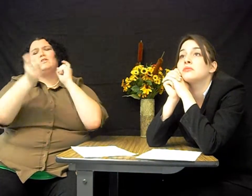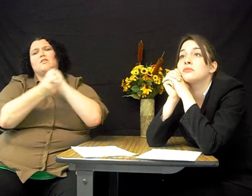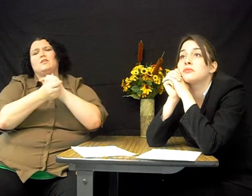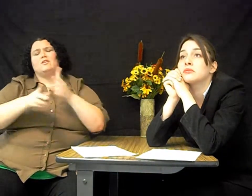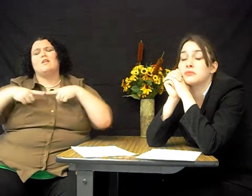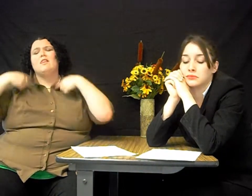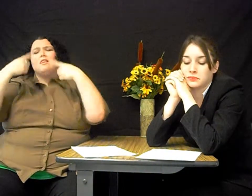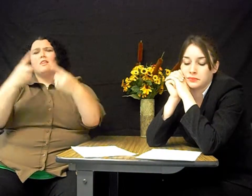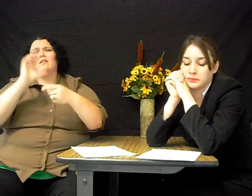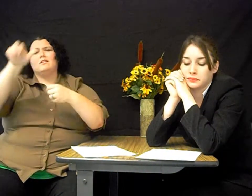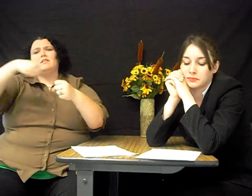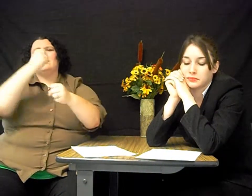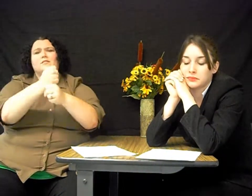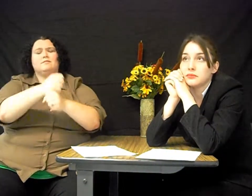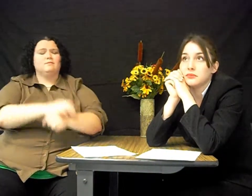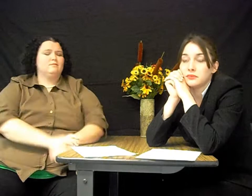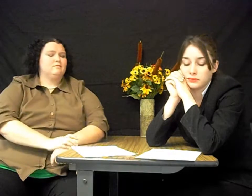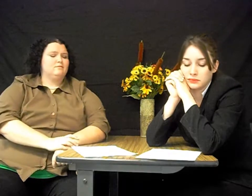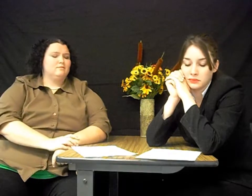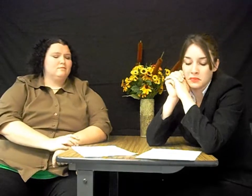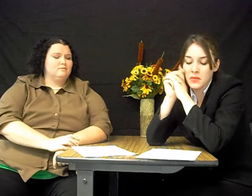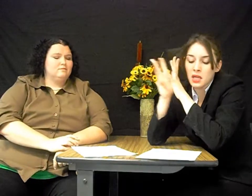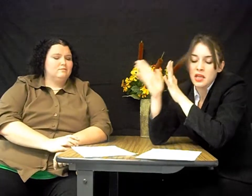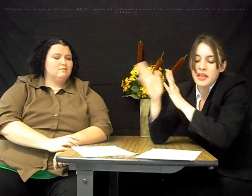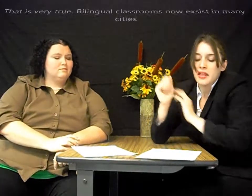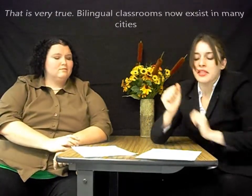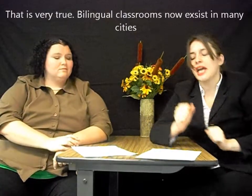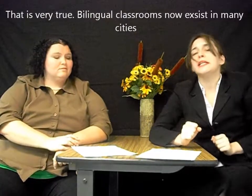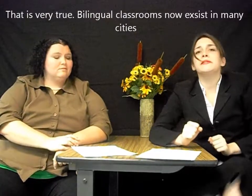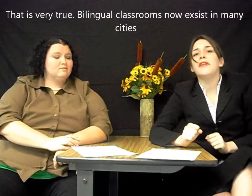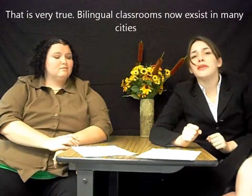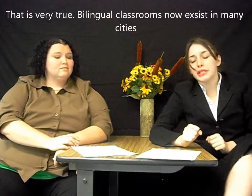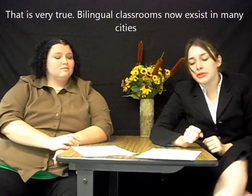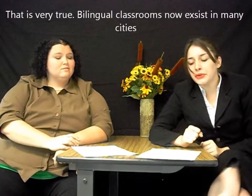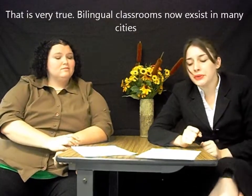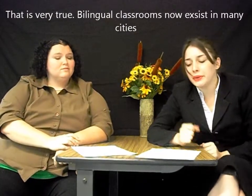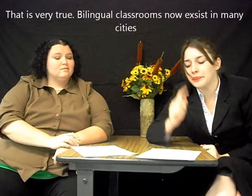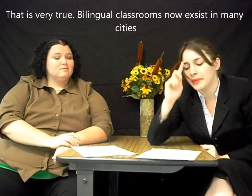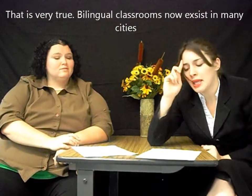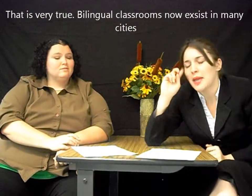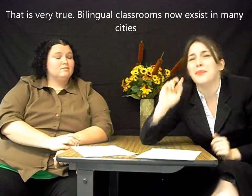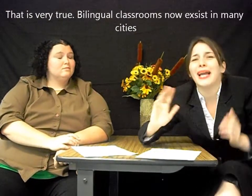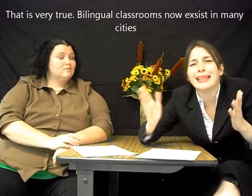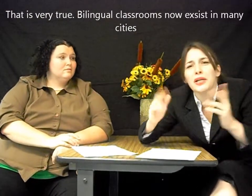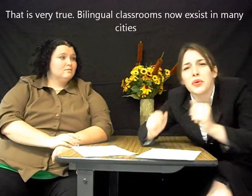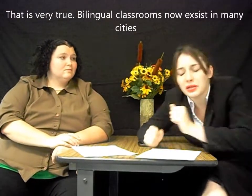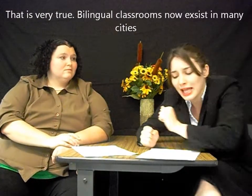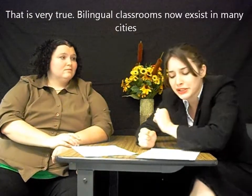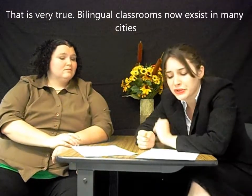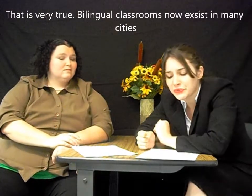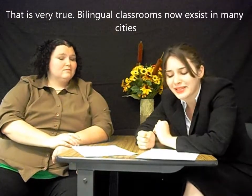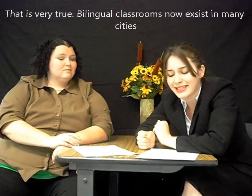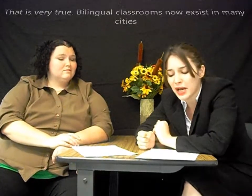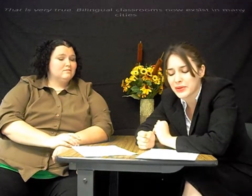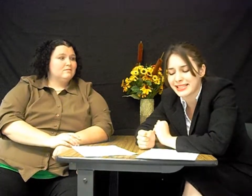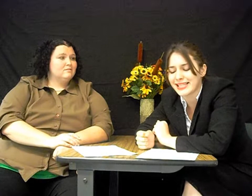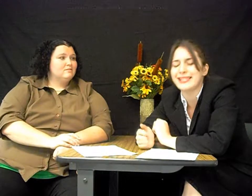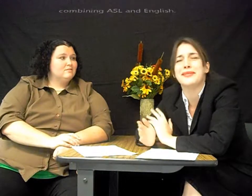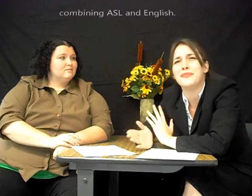years. Thanks. That was way horrible. That is very true. Bilingual classrooms now exist in many